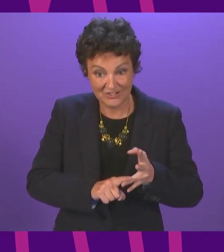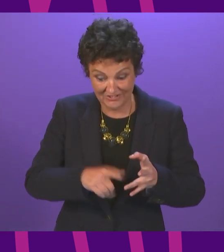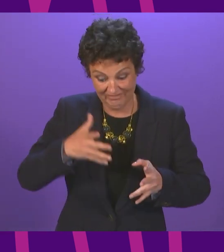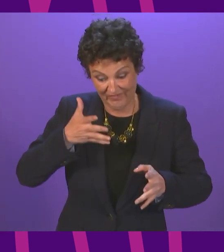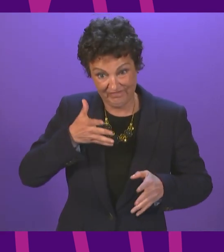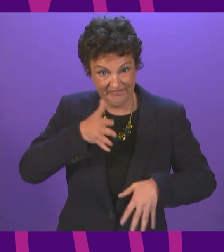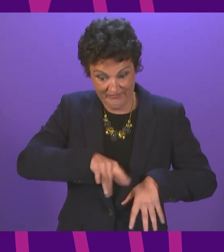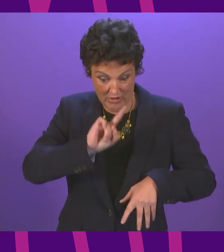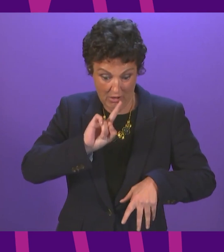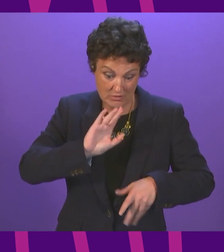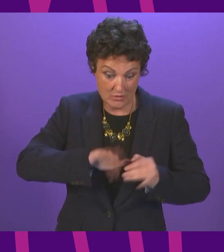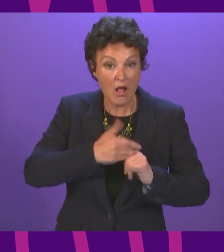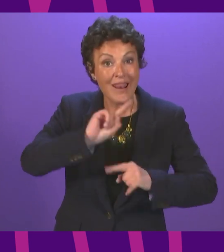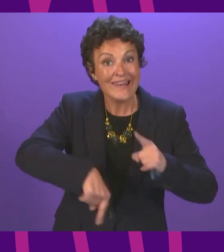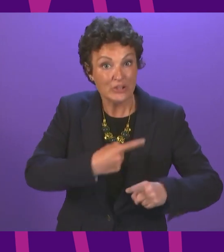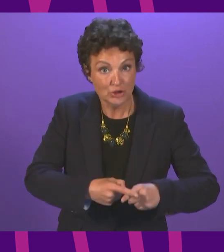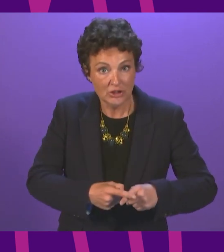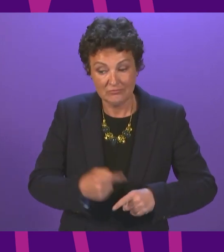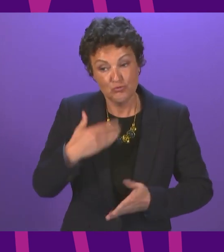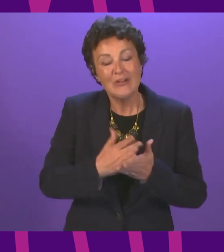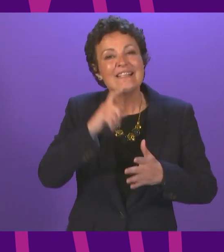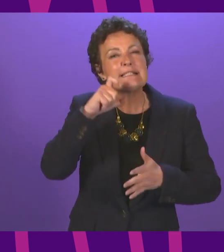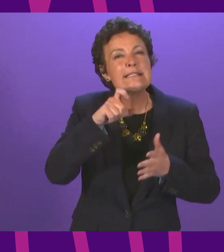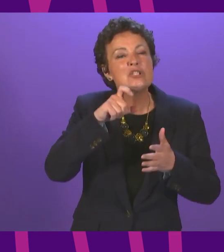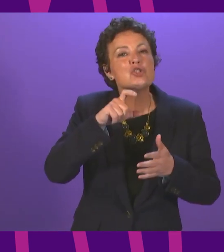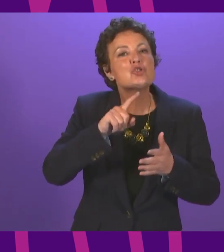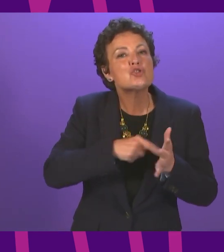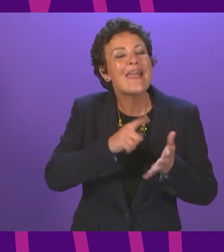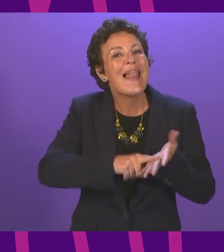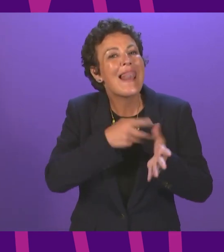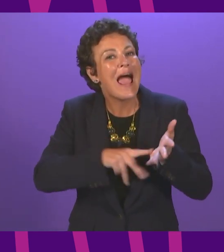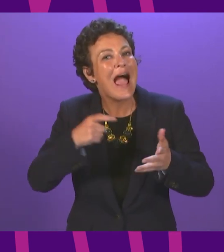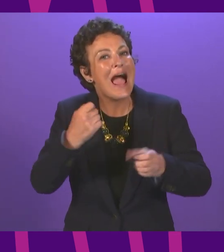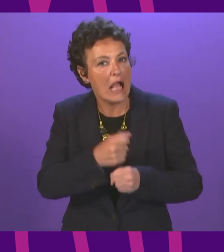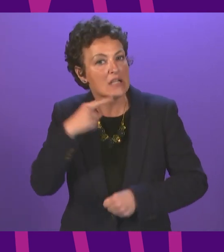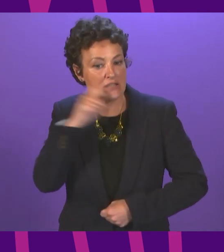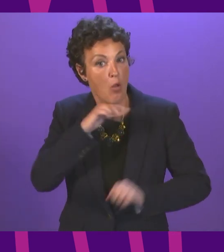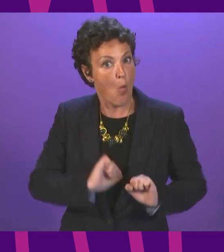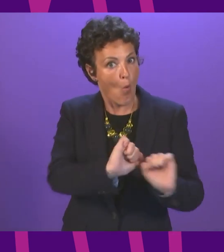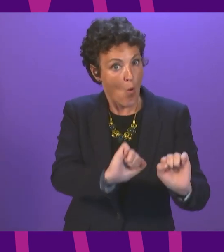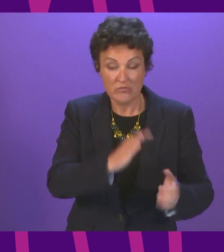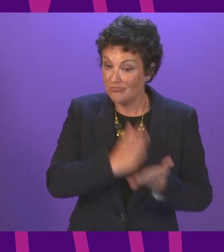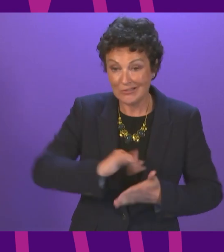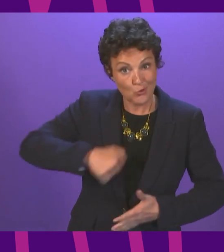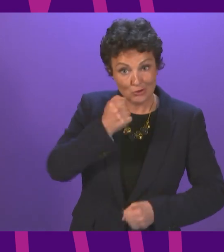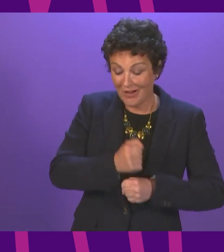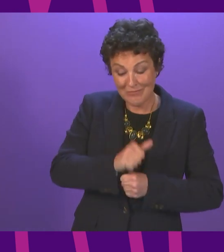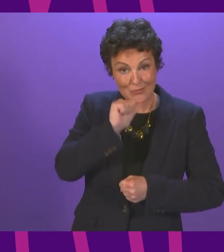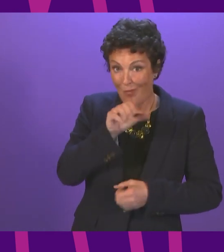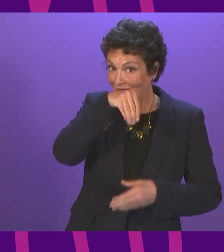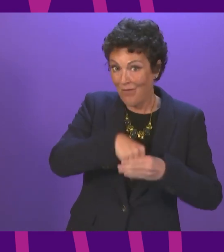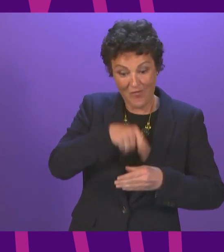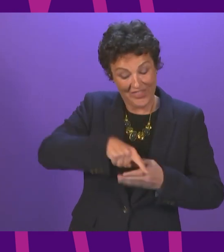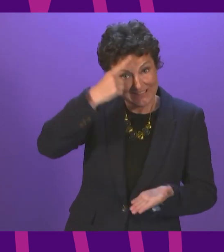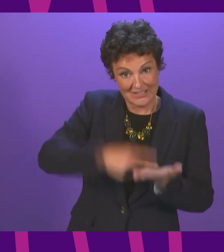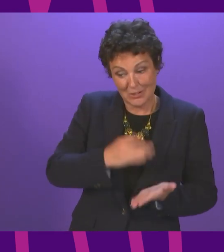CJ Lang and Sun. As postal services, of course, are a reserve matter. The Scottish Government was not involved in this decision-making process,